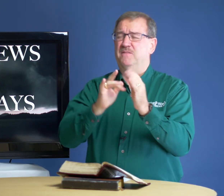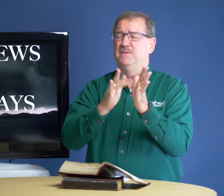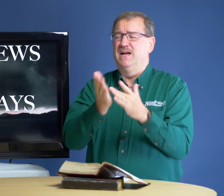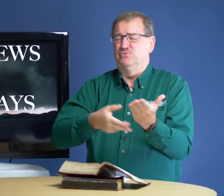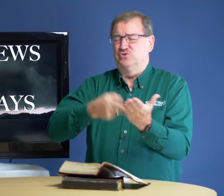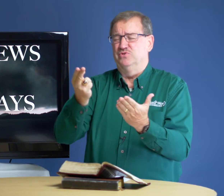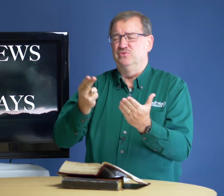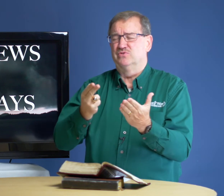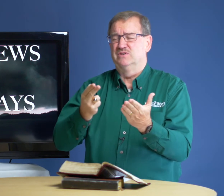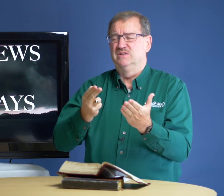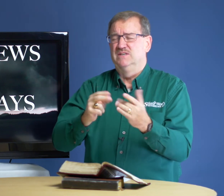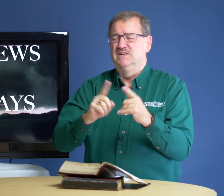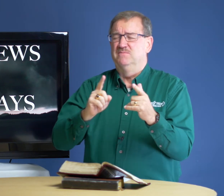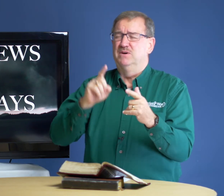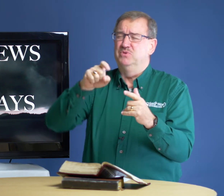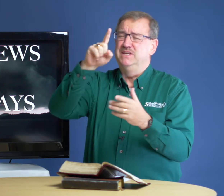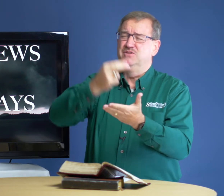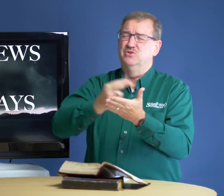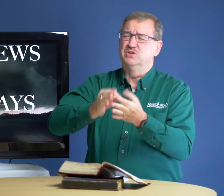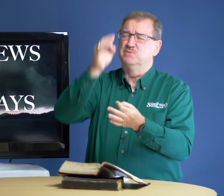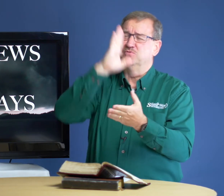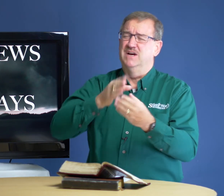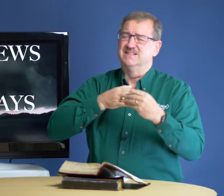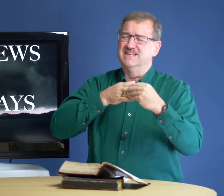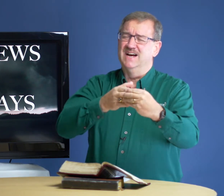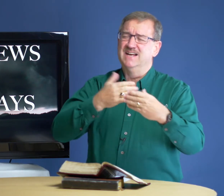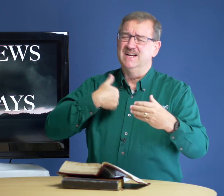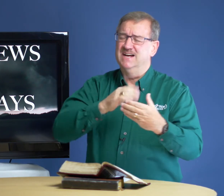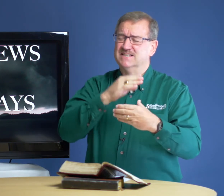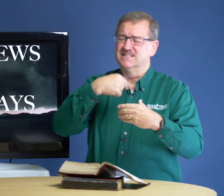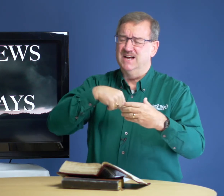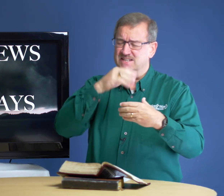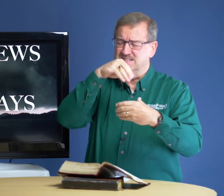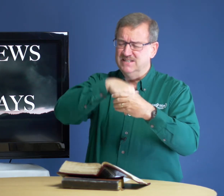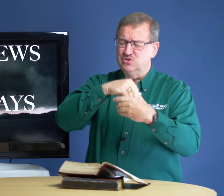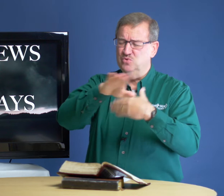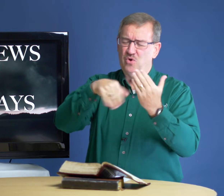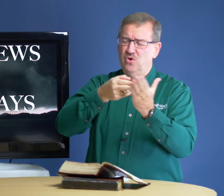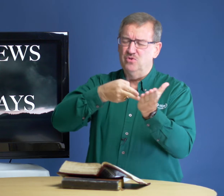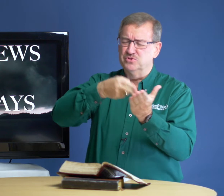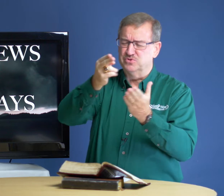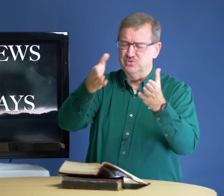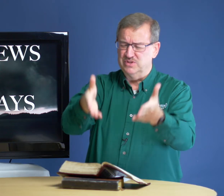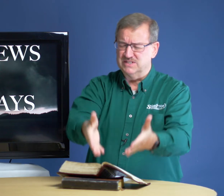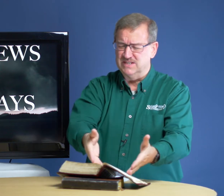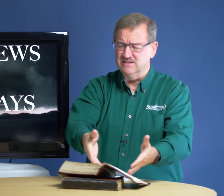Bible truths, but we need the Holy Spirit of God to guide us, us into all the truth that's here.